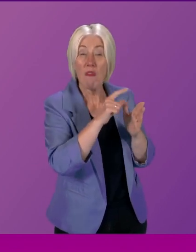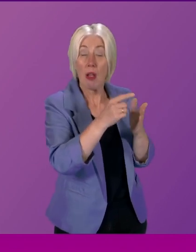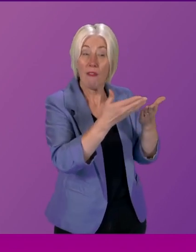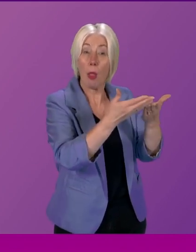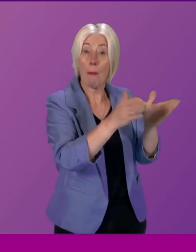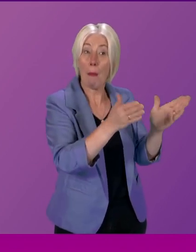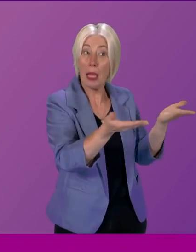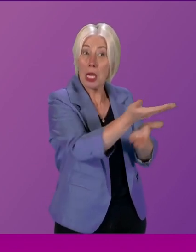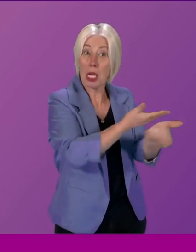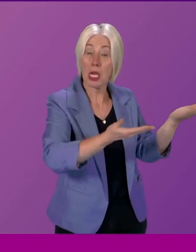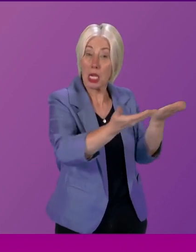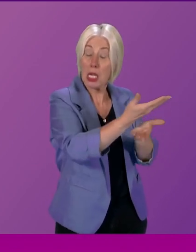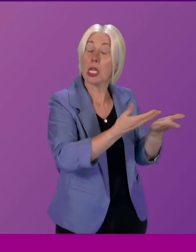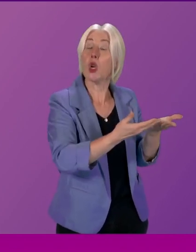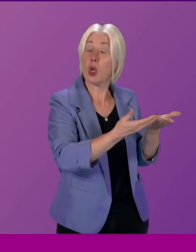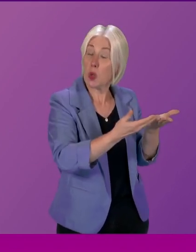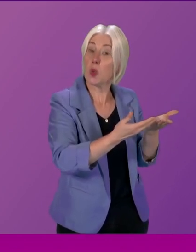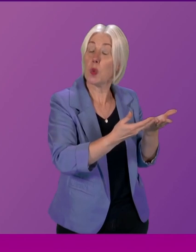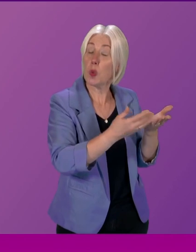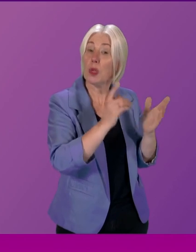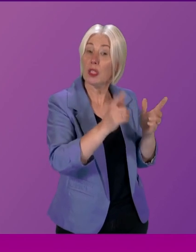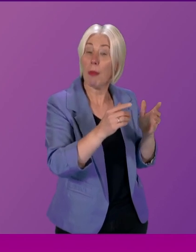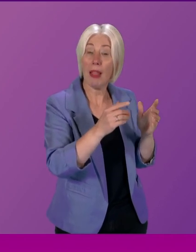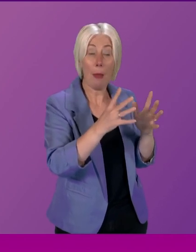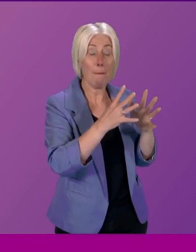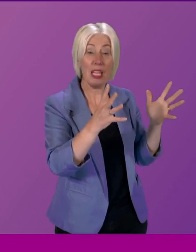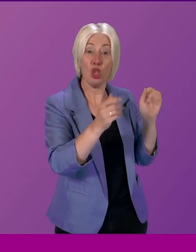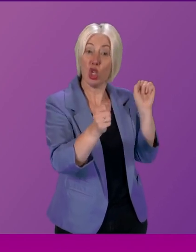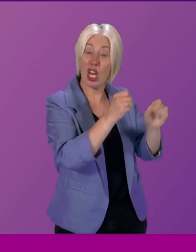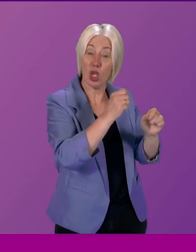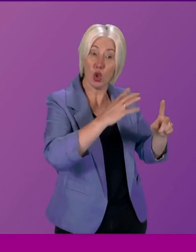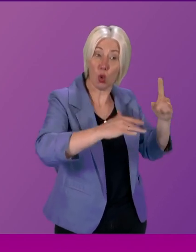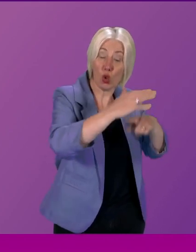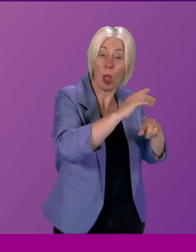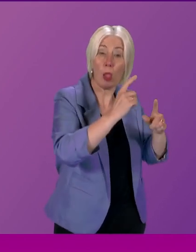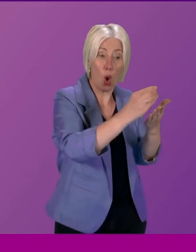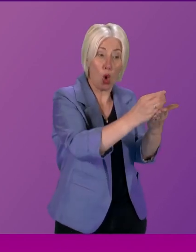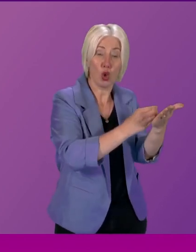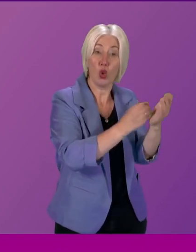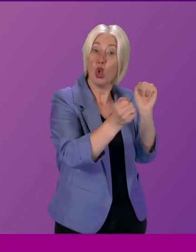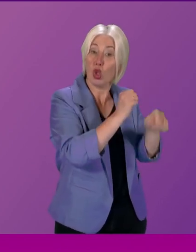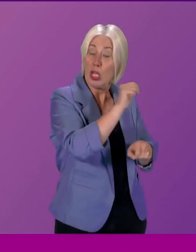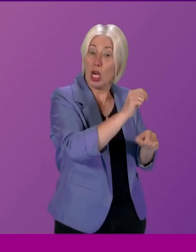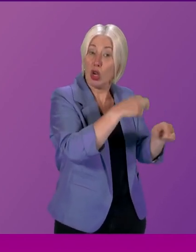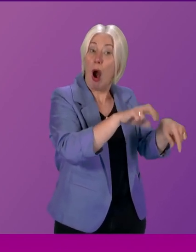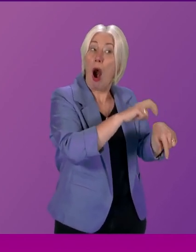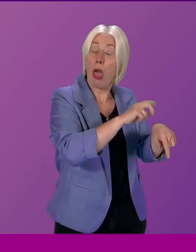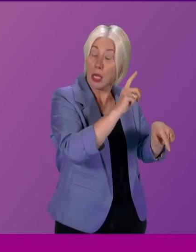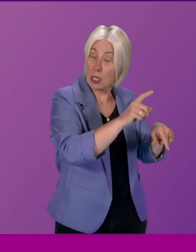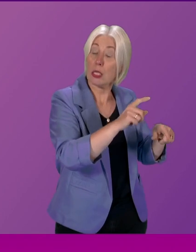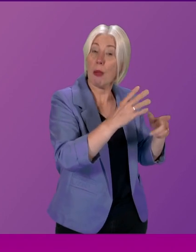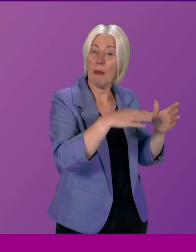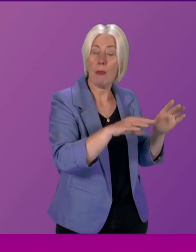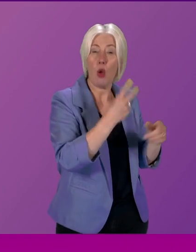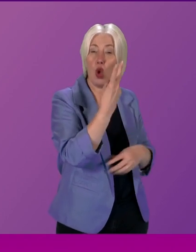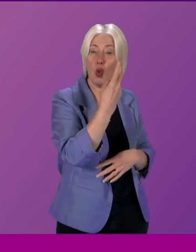and issues which have led to wide social change or indeed constitutional change in Ireland and has widely since about